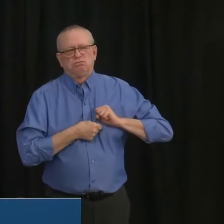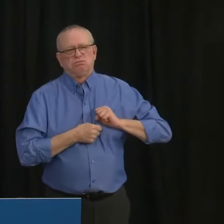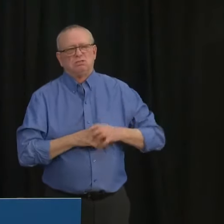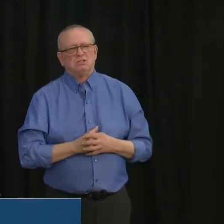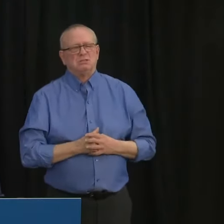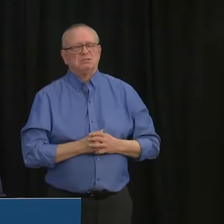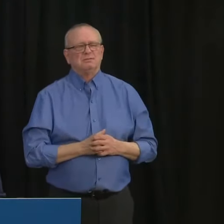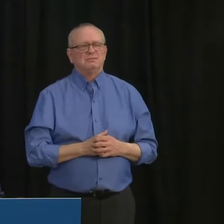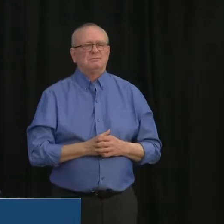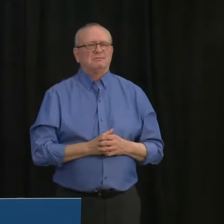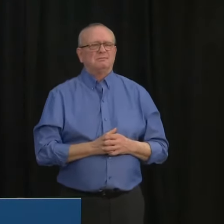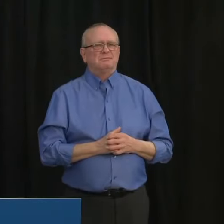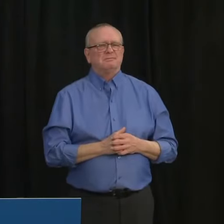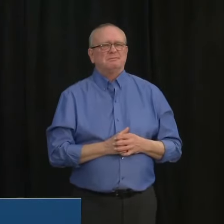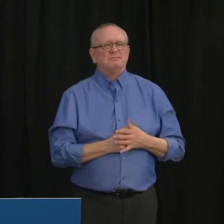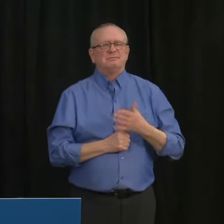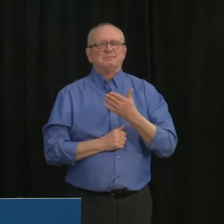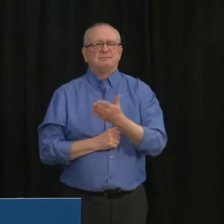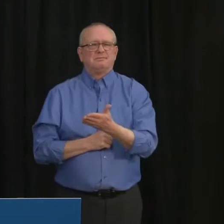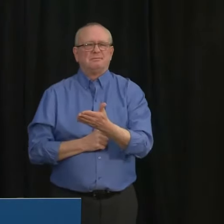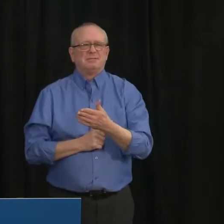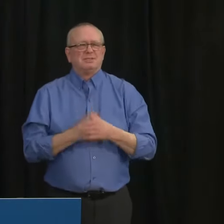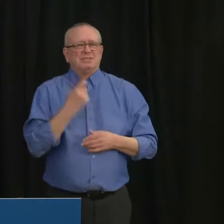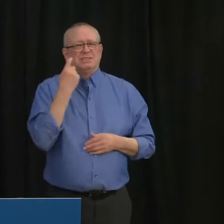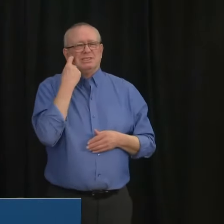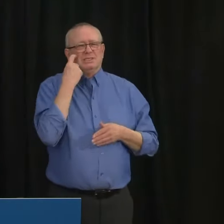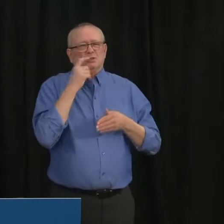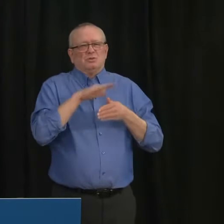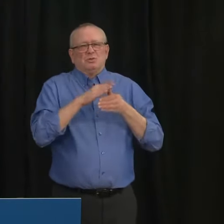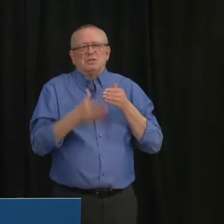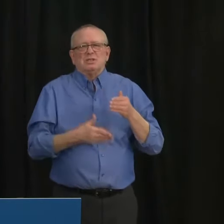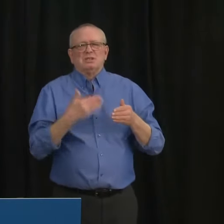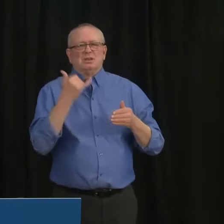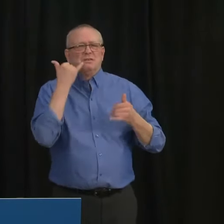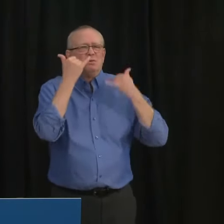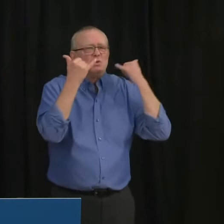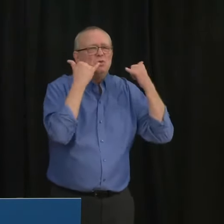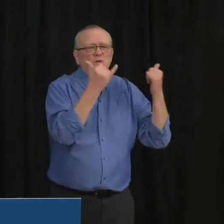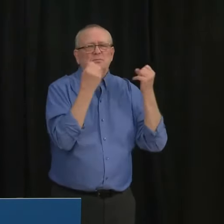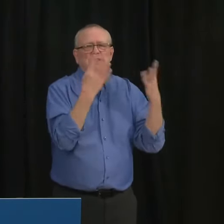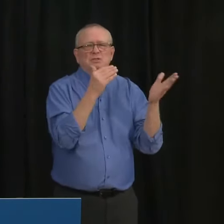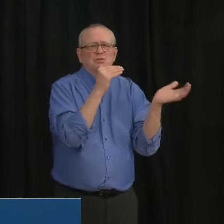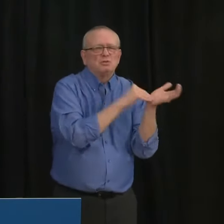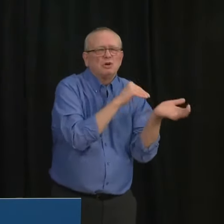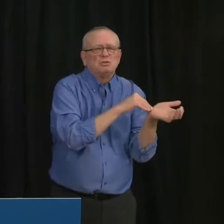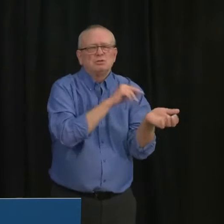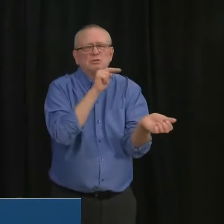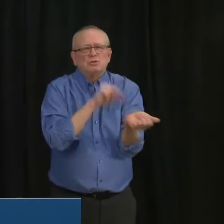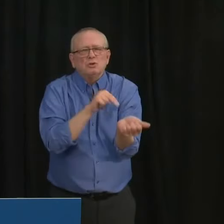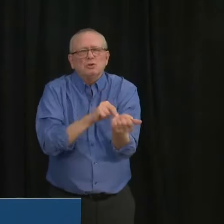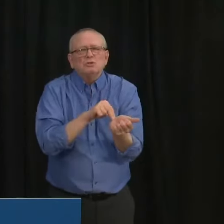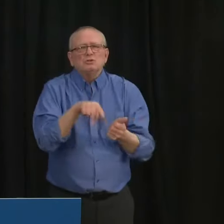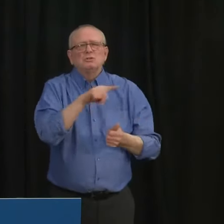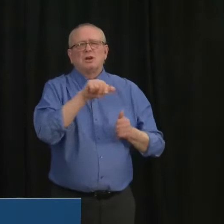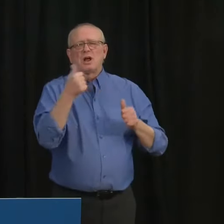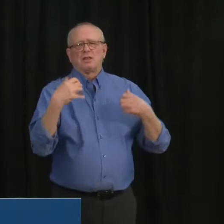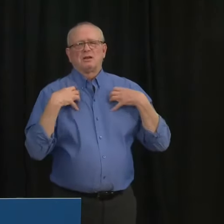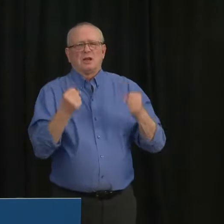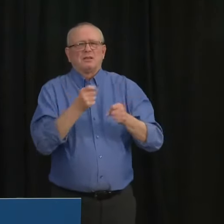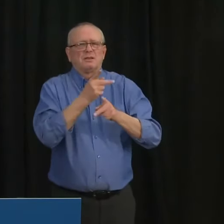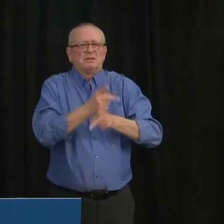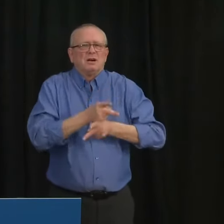I also spent much of the weekend calling frontline healthcare workers to thank them to listen to their experience